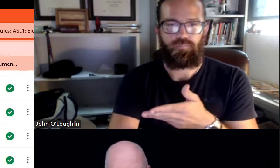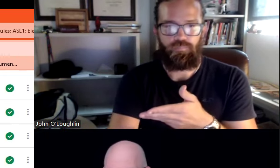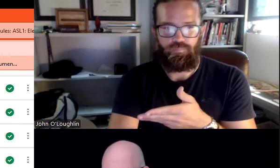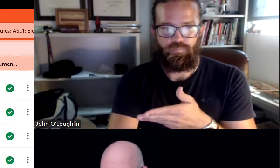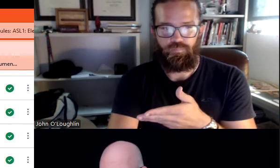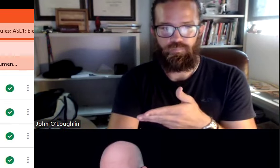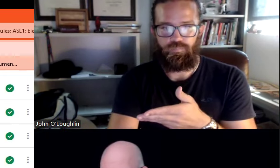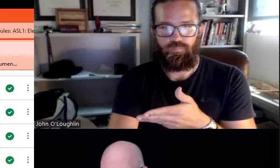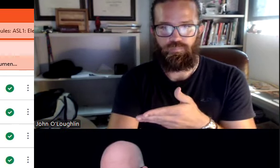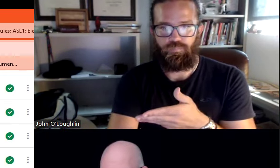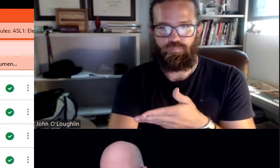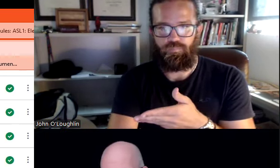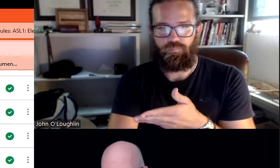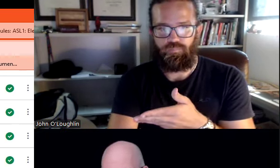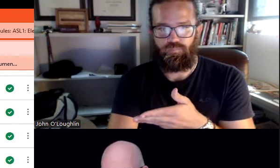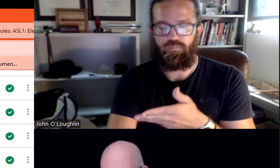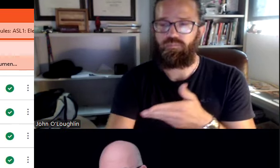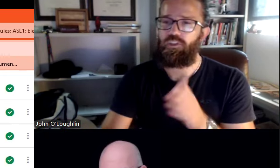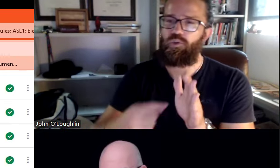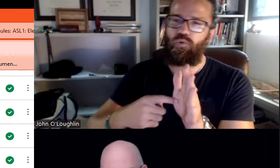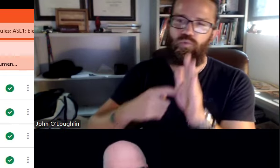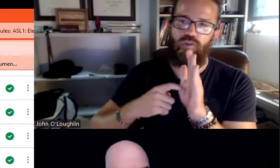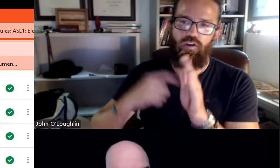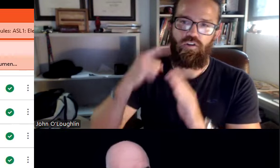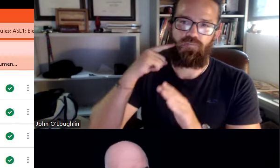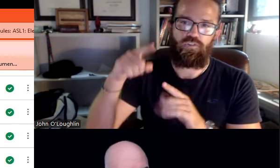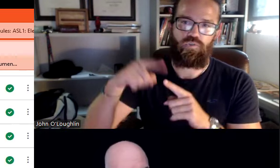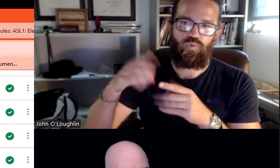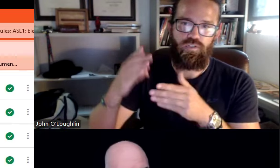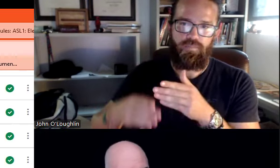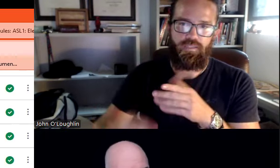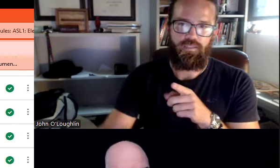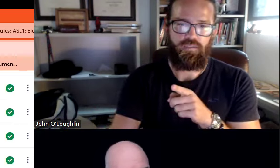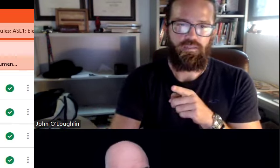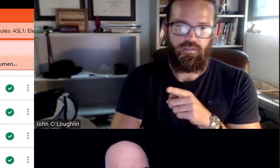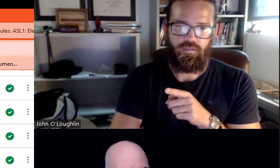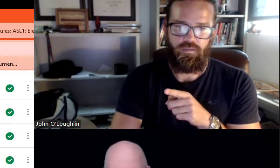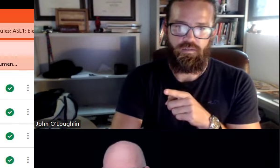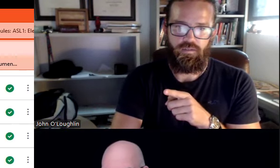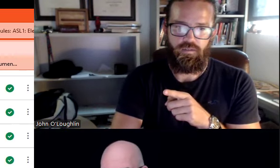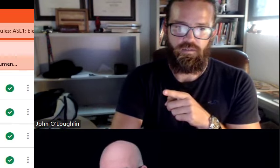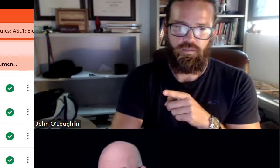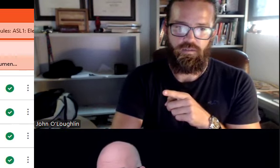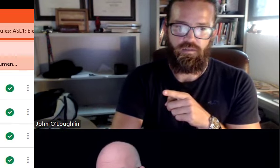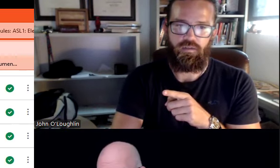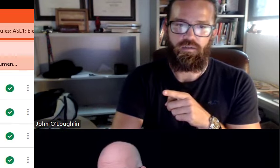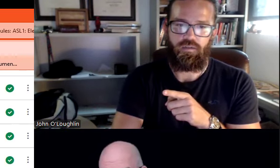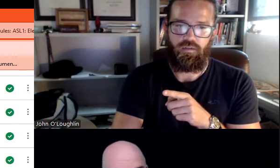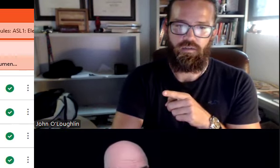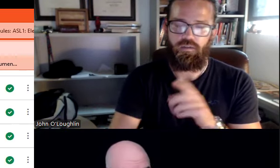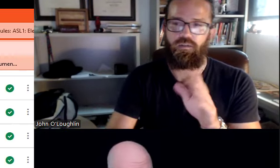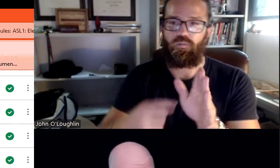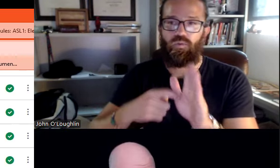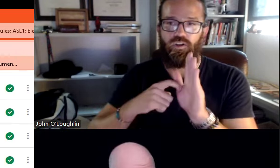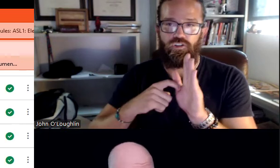You see a worksheets tab. So, that's, these worksheets are required to be